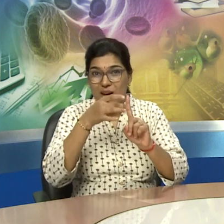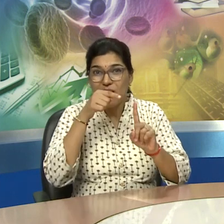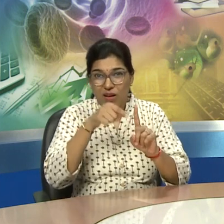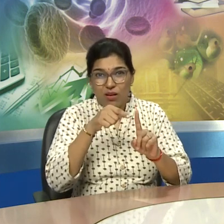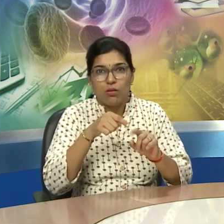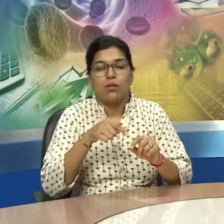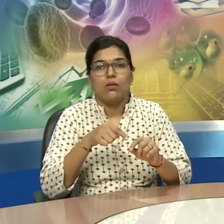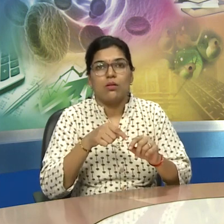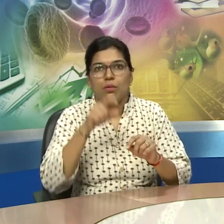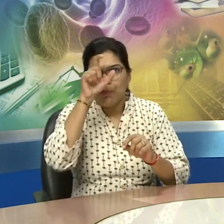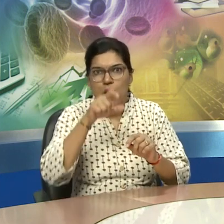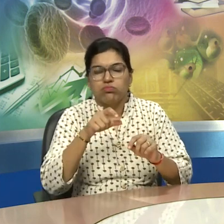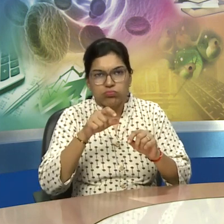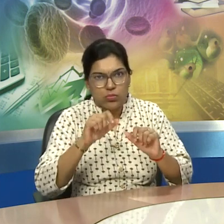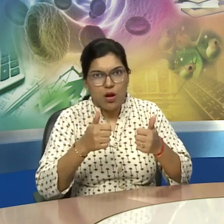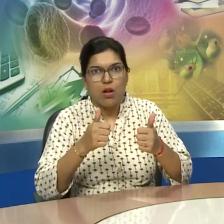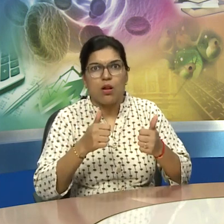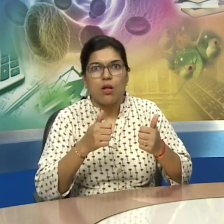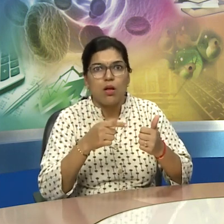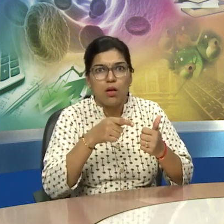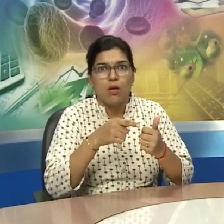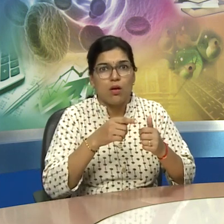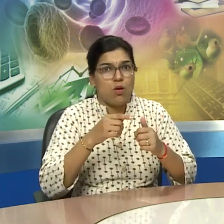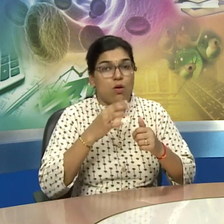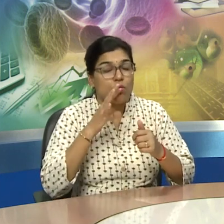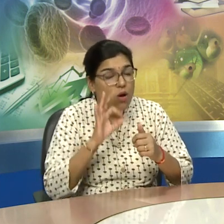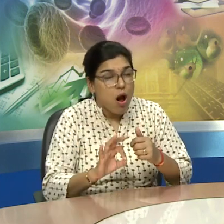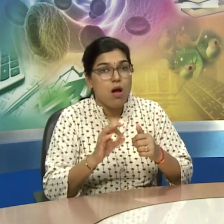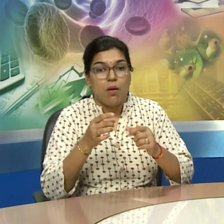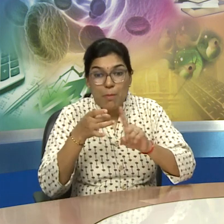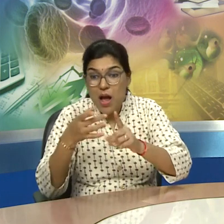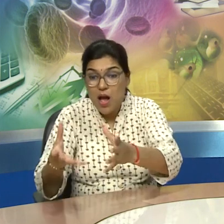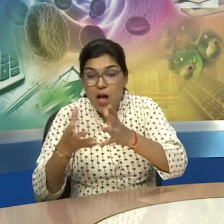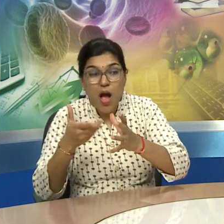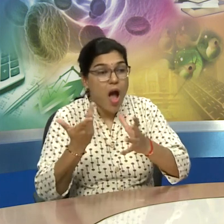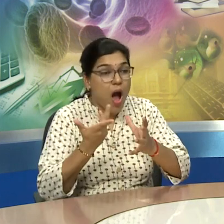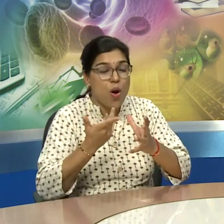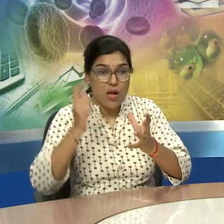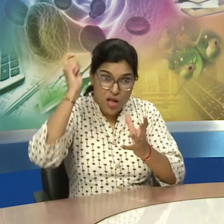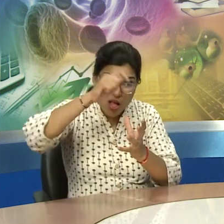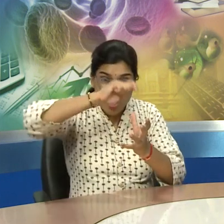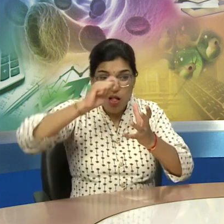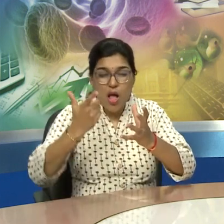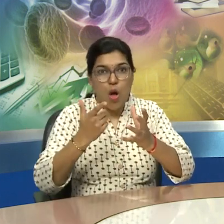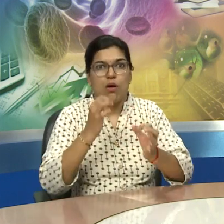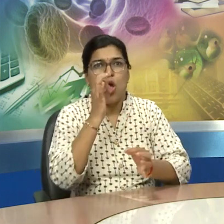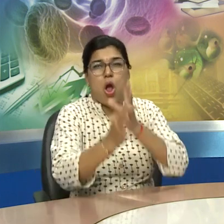so the metalsmiths they were the people who used to make things from the metal